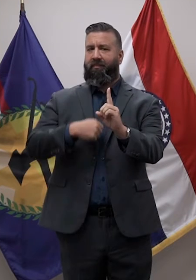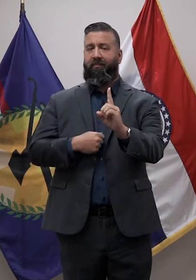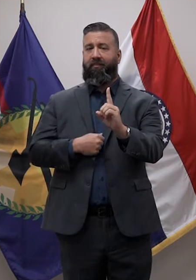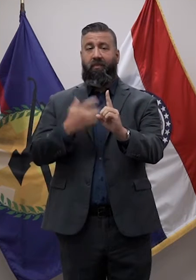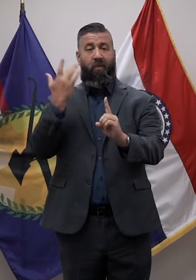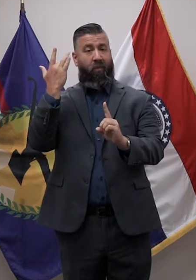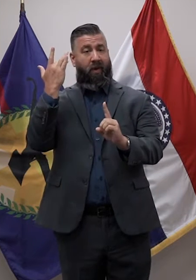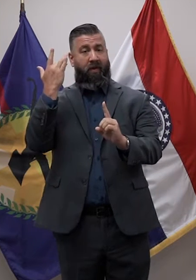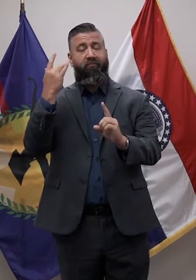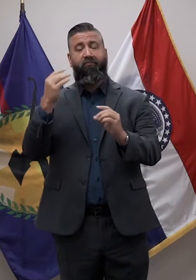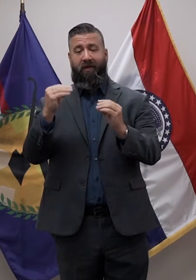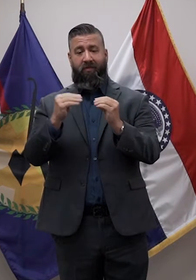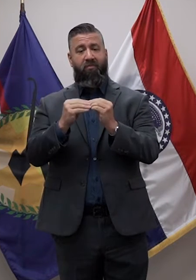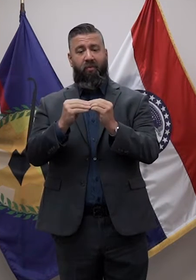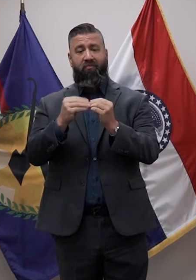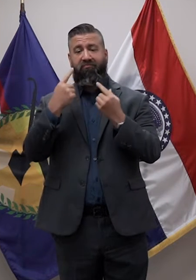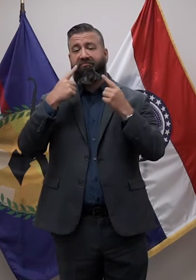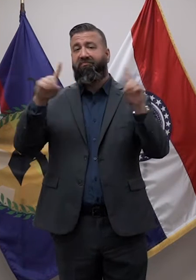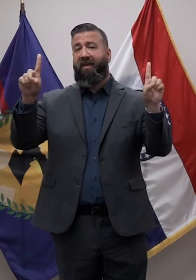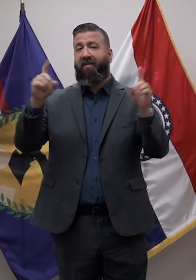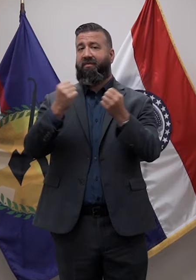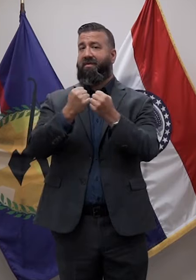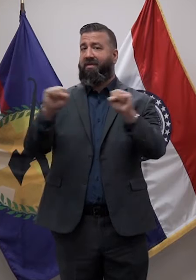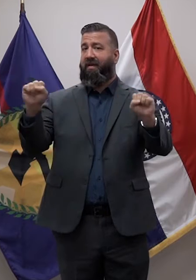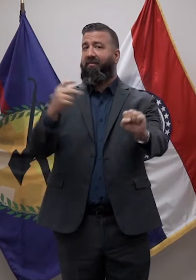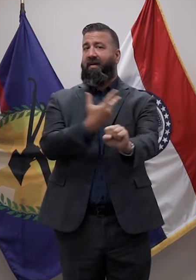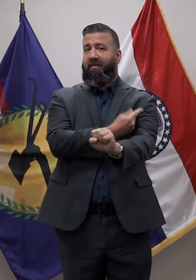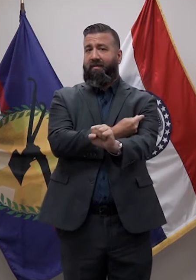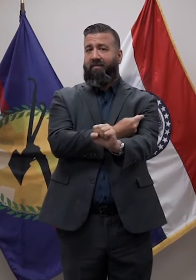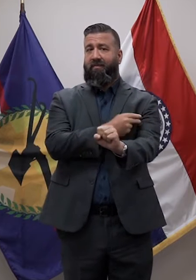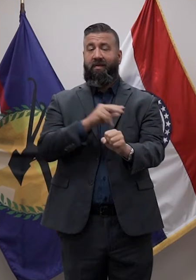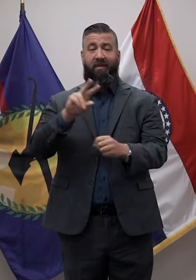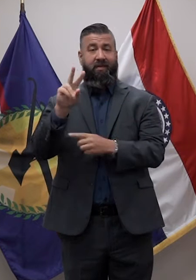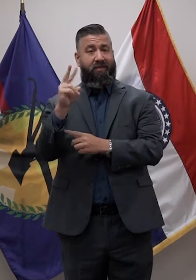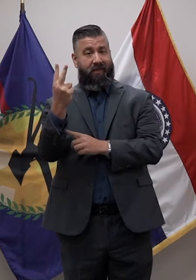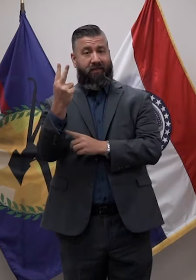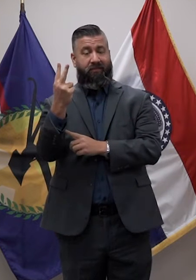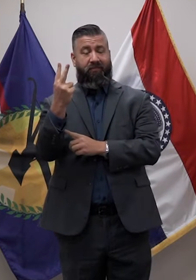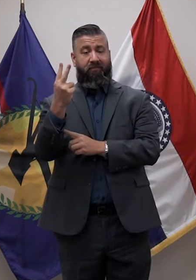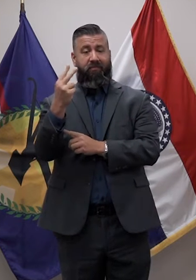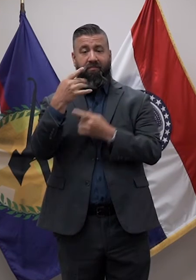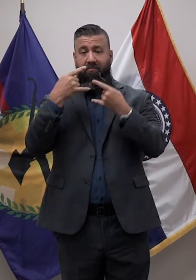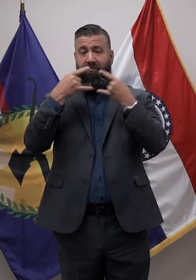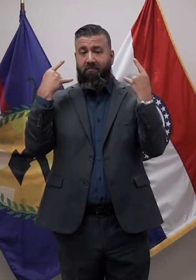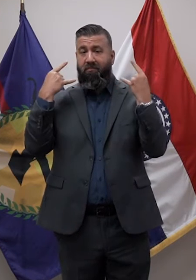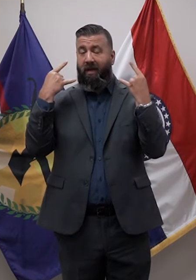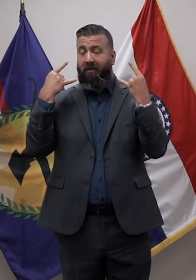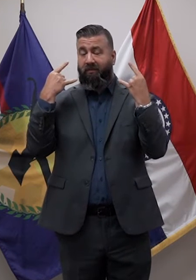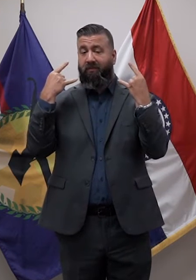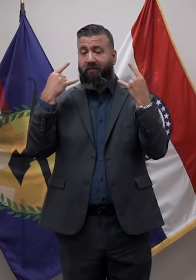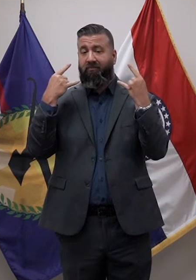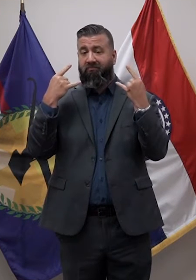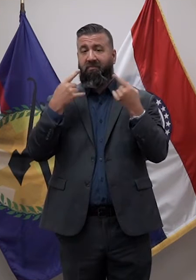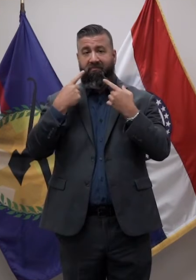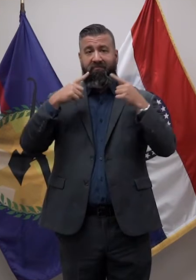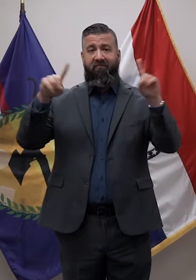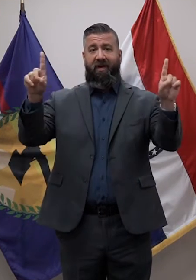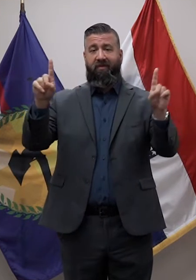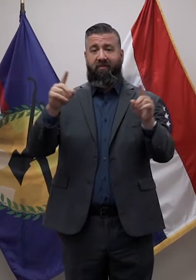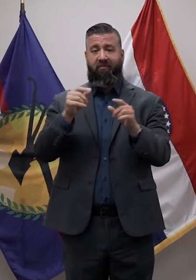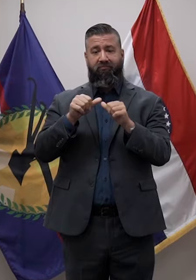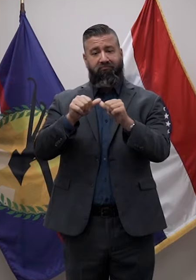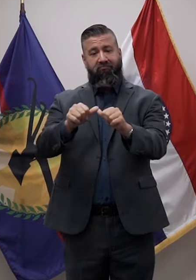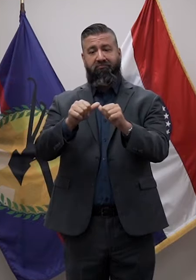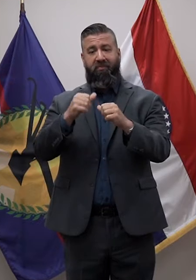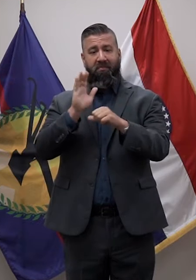we have an effective, safe vaccine. Second, mask wearing has proven effective at keeping our businesses open and our